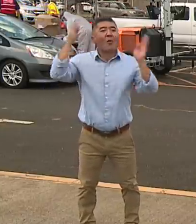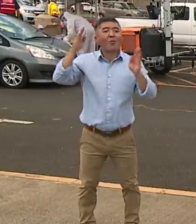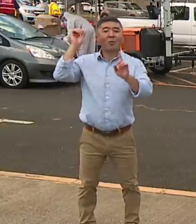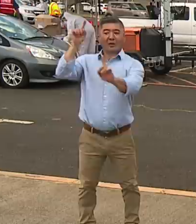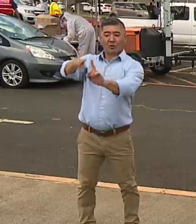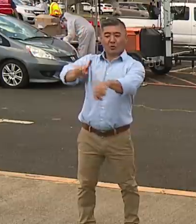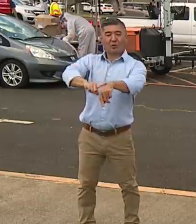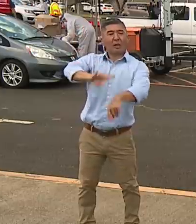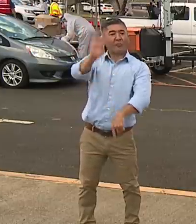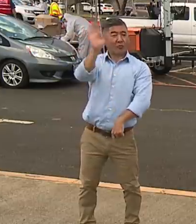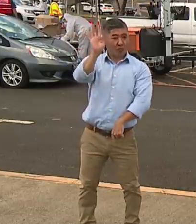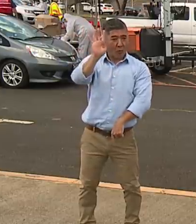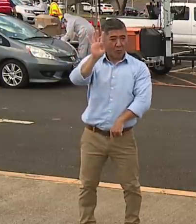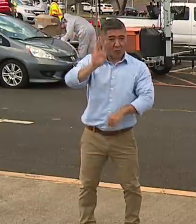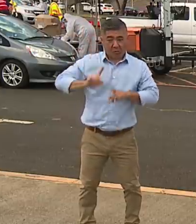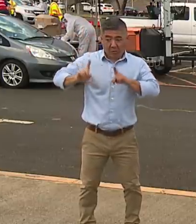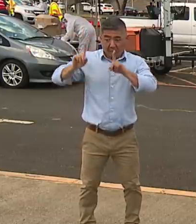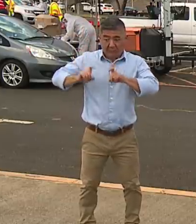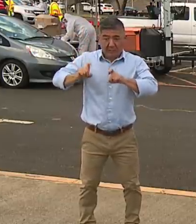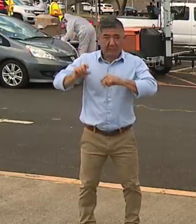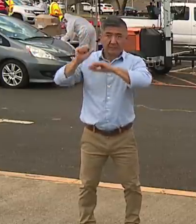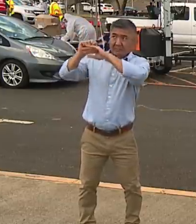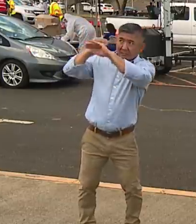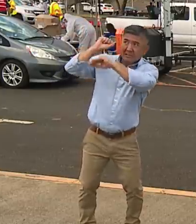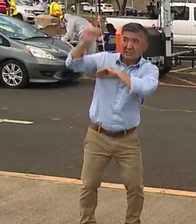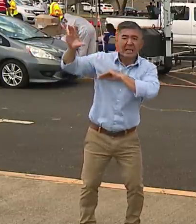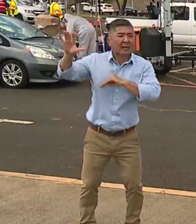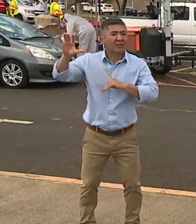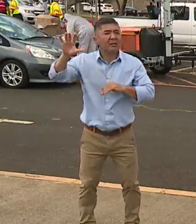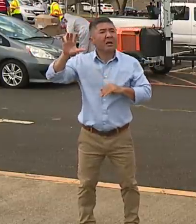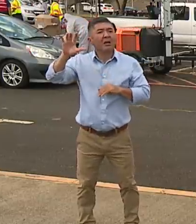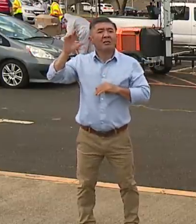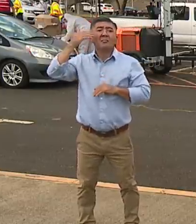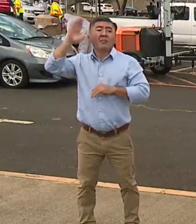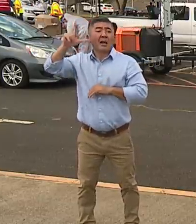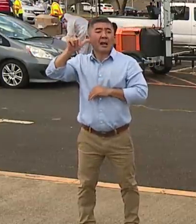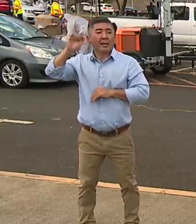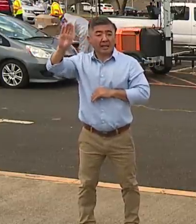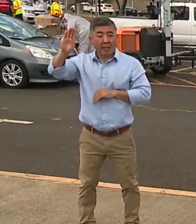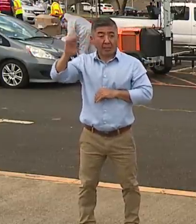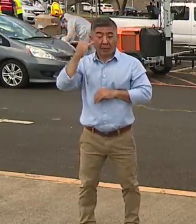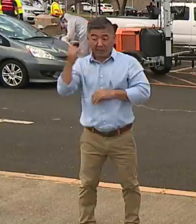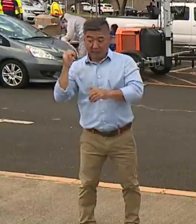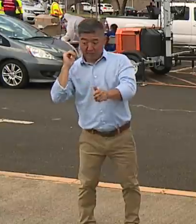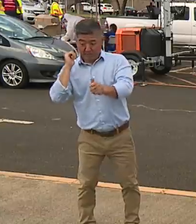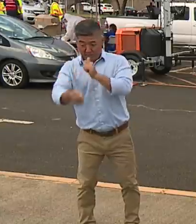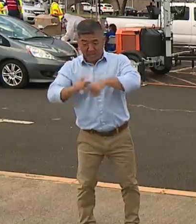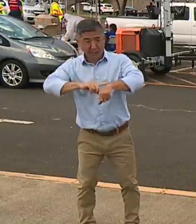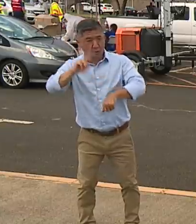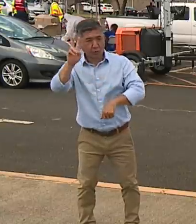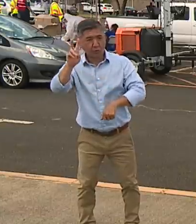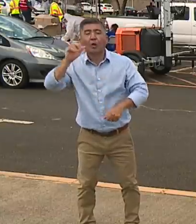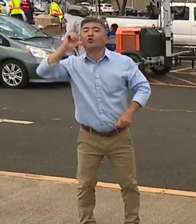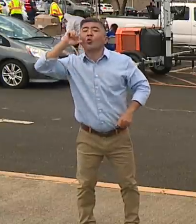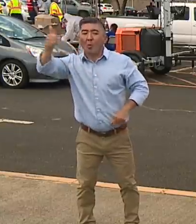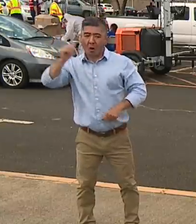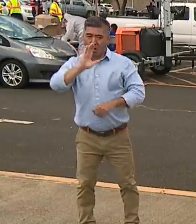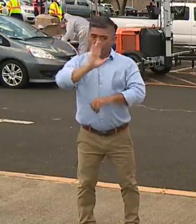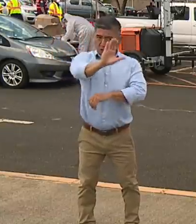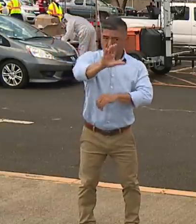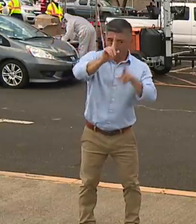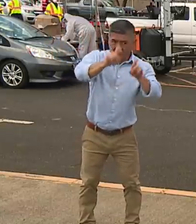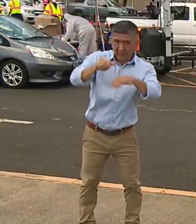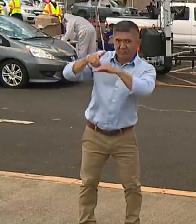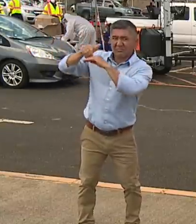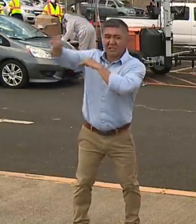a day later because we need to get all test results over to FedEx. They send it off to the lab in California because